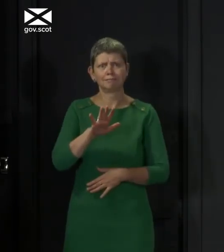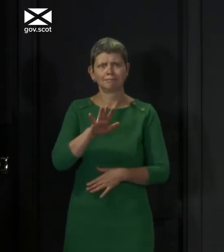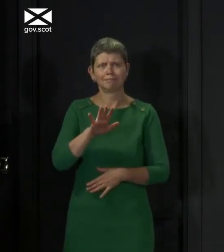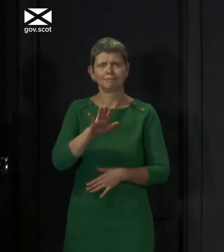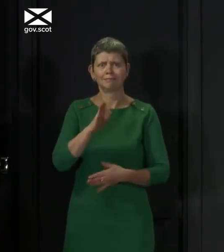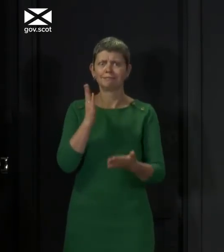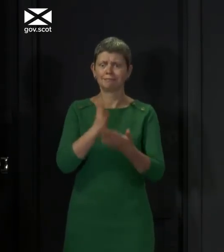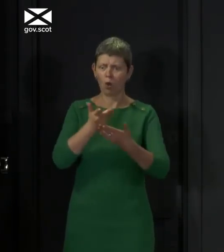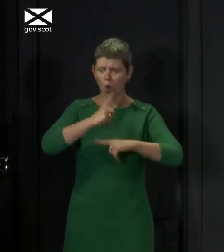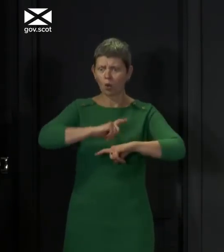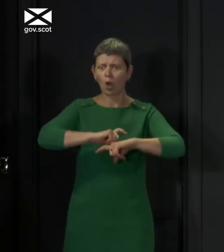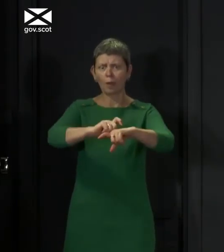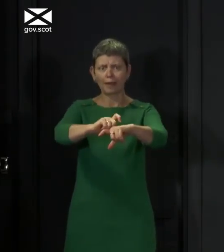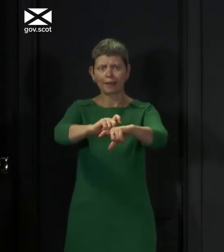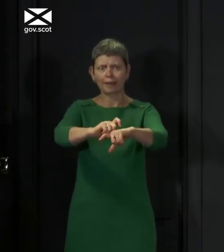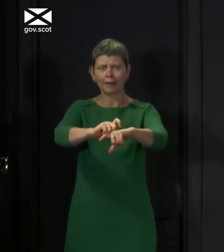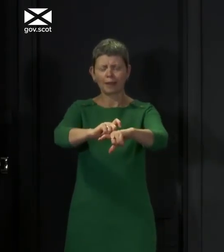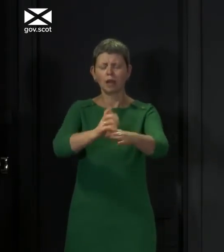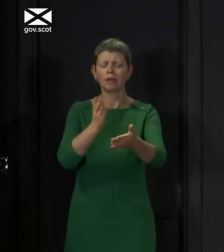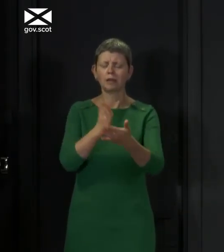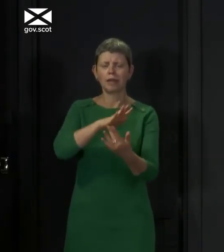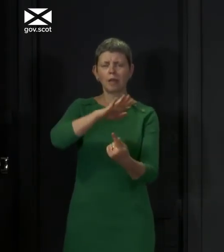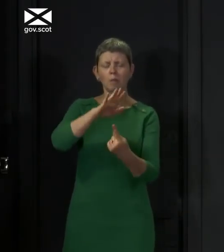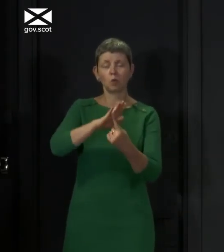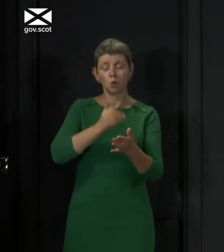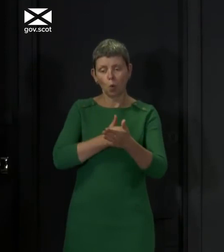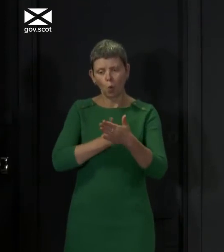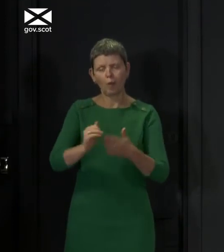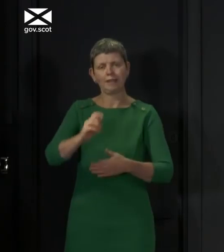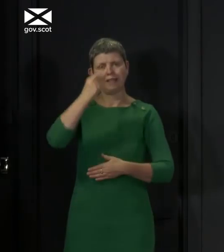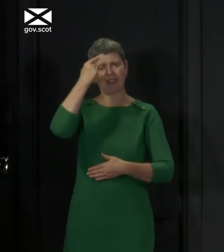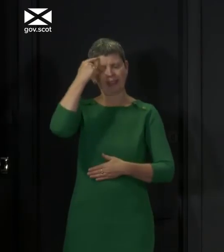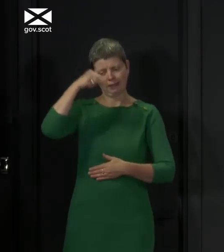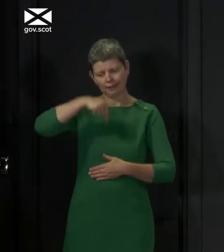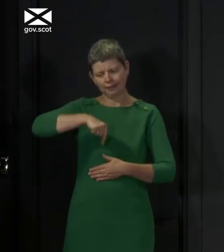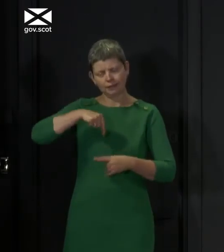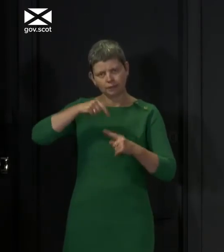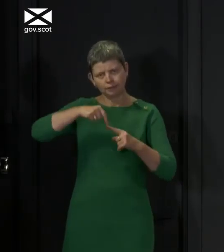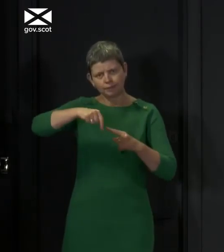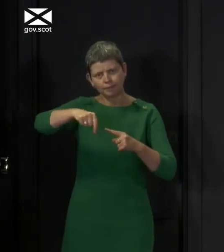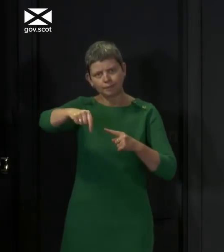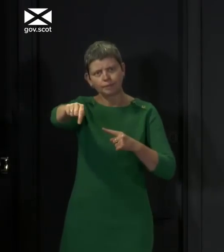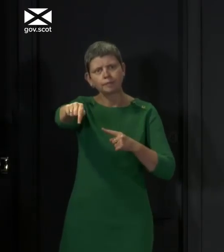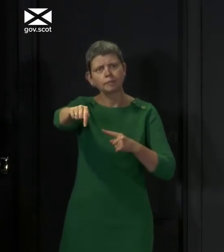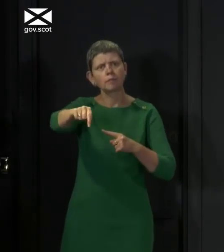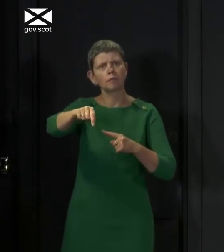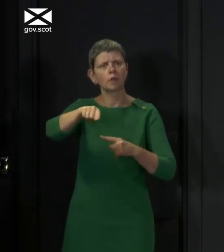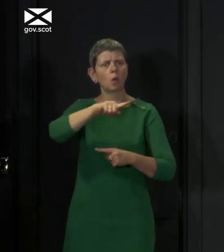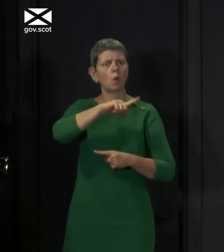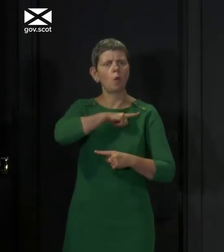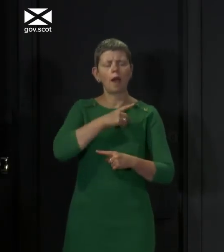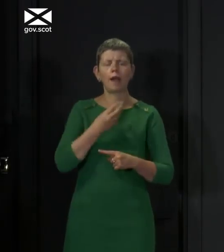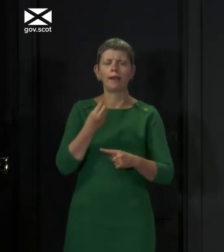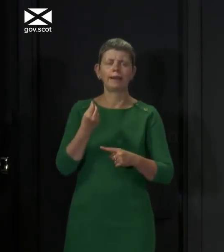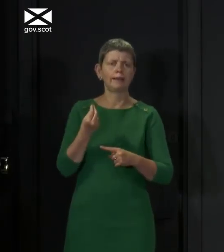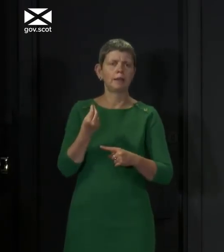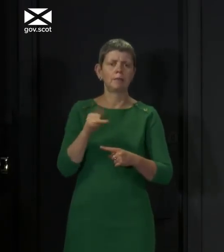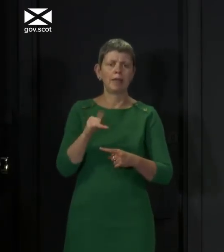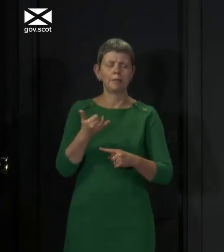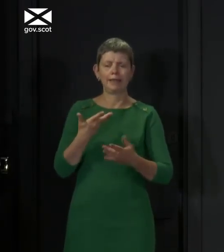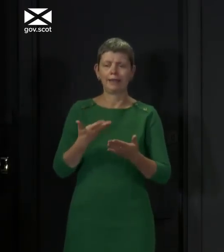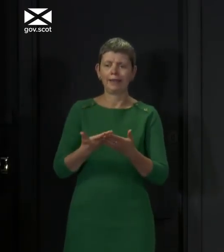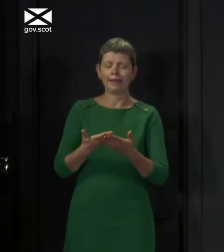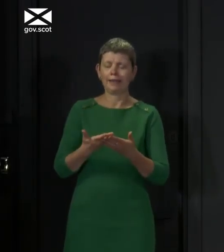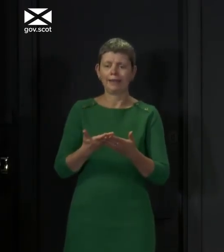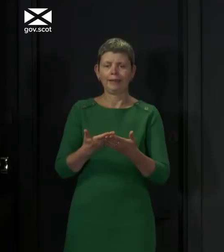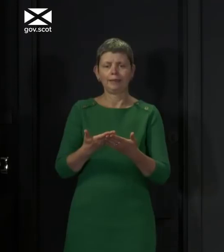we address and make progress on all of these issues that have for far too long not progressed in the way that we would have wanted them